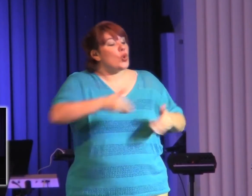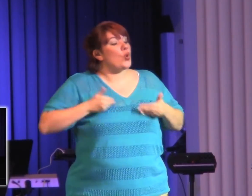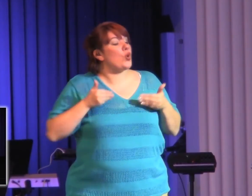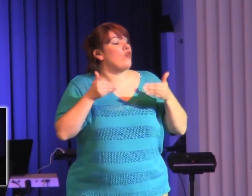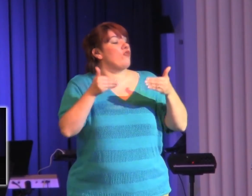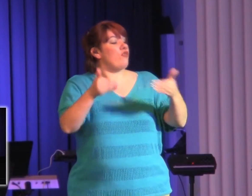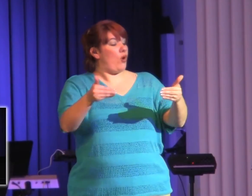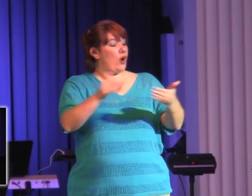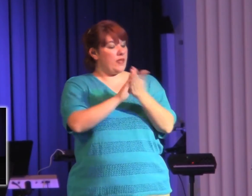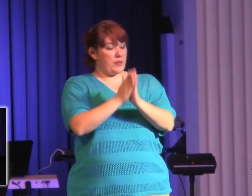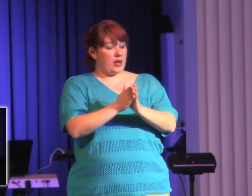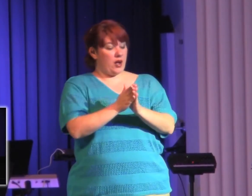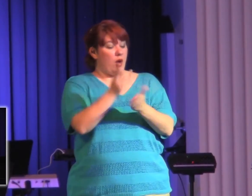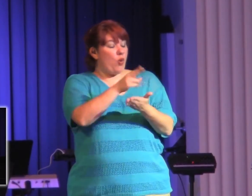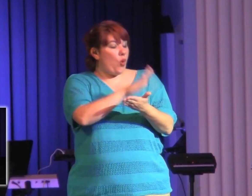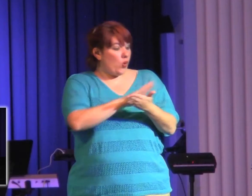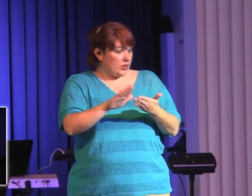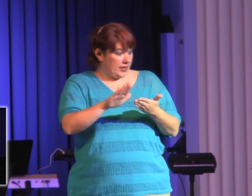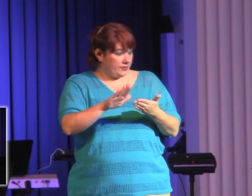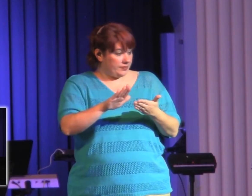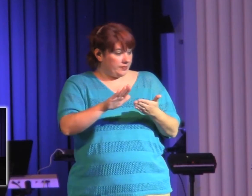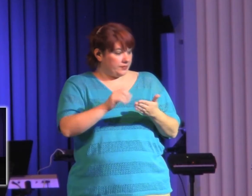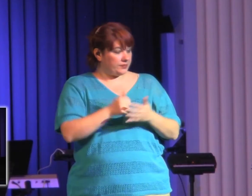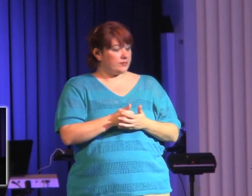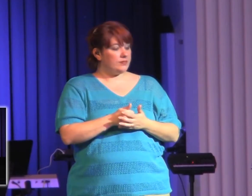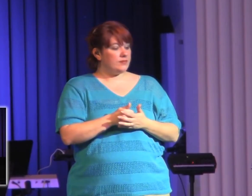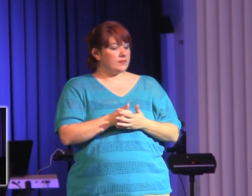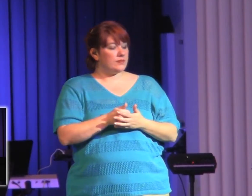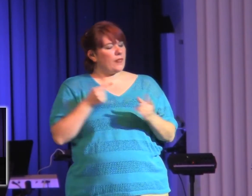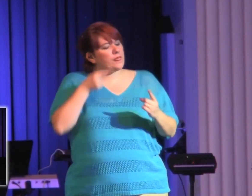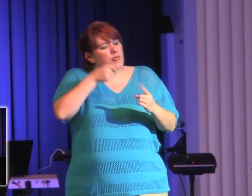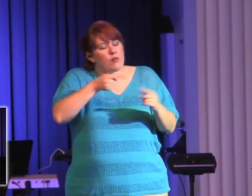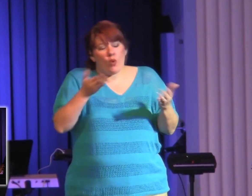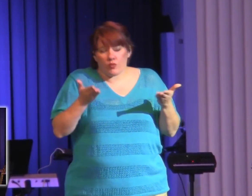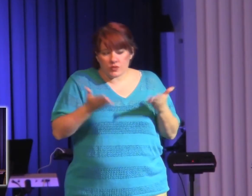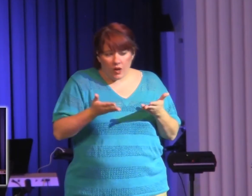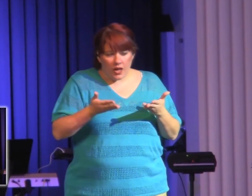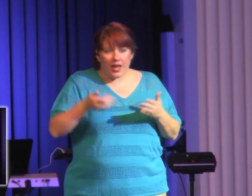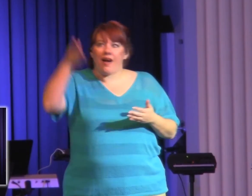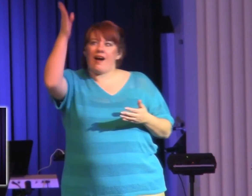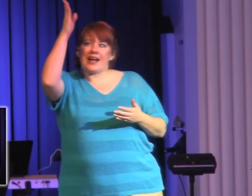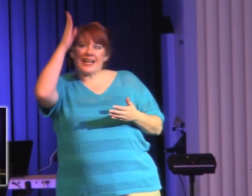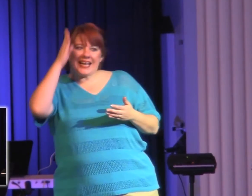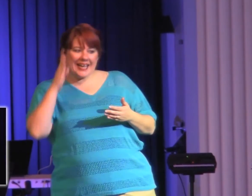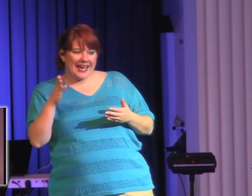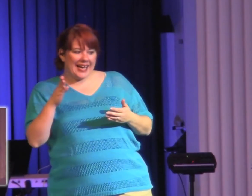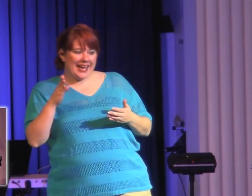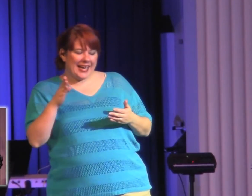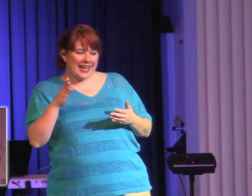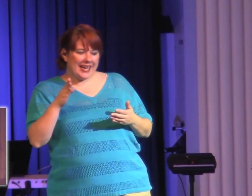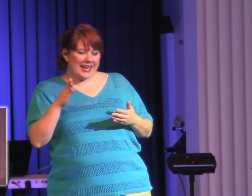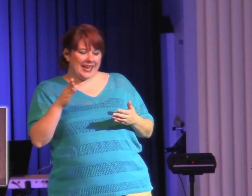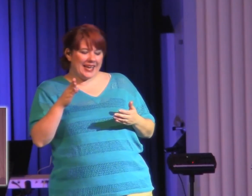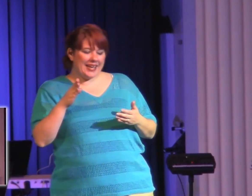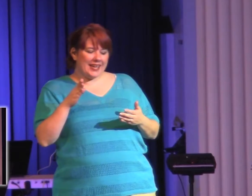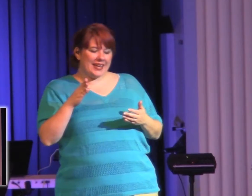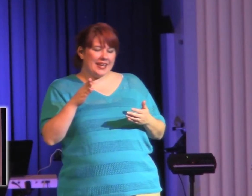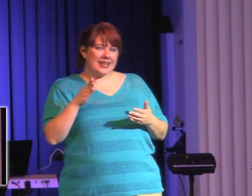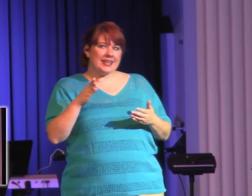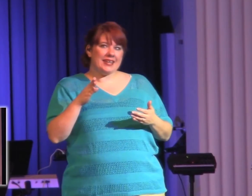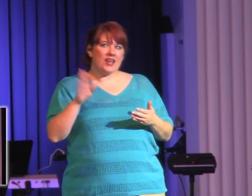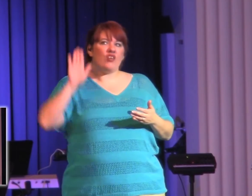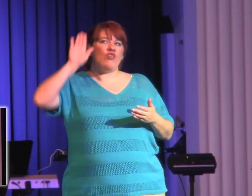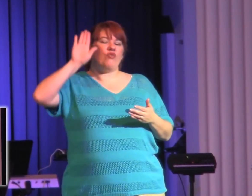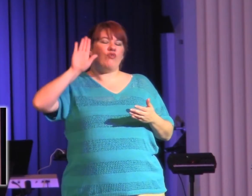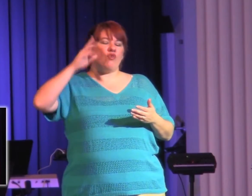God is more concerned about your holiness than he is your happiness. And the whole goal of the Christian experience is for you and I to